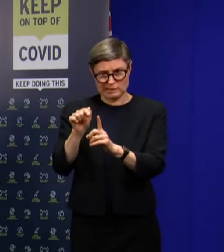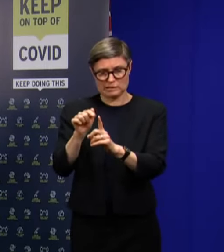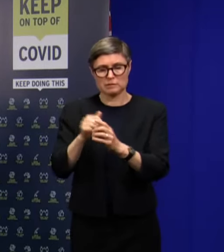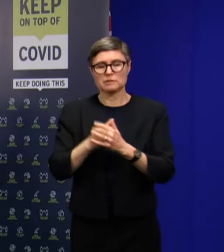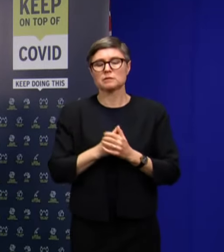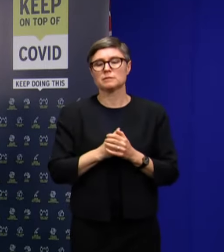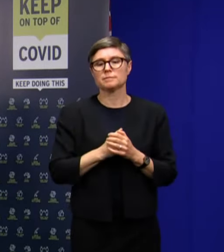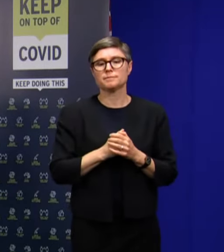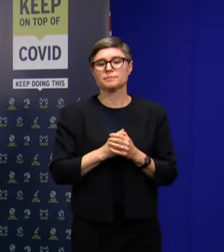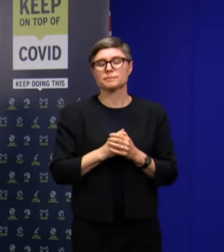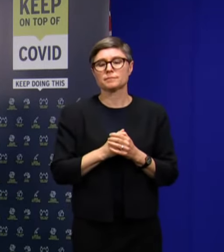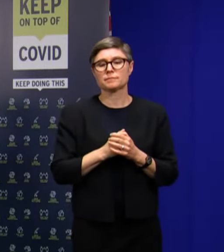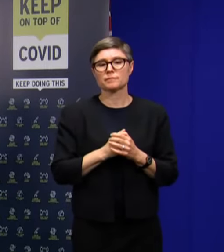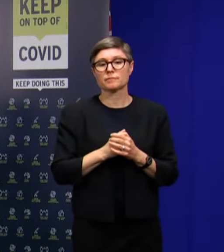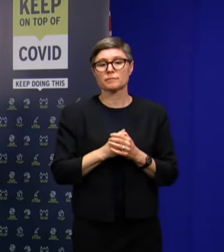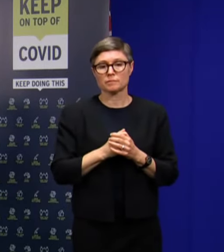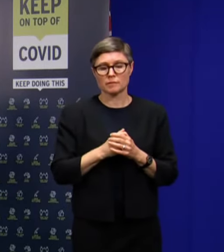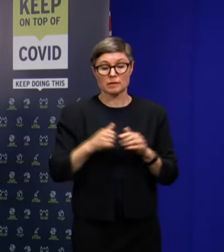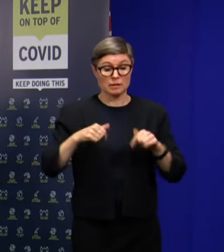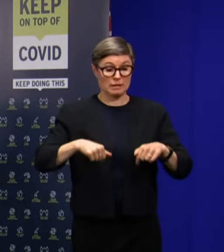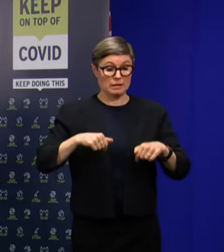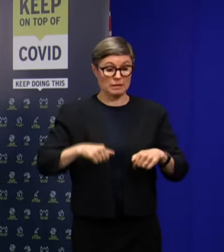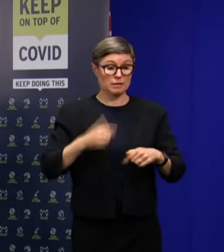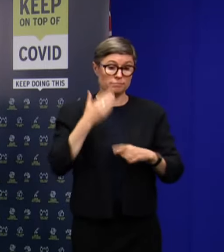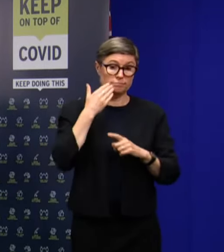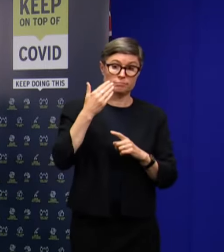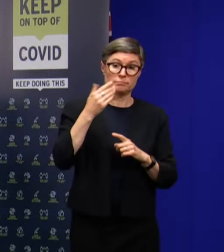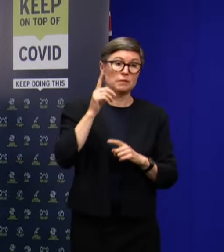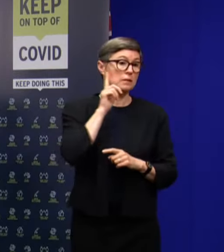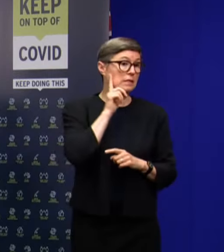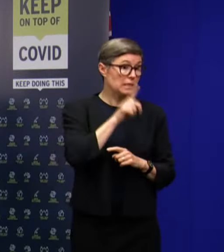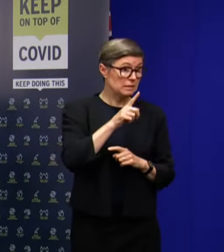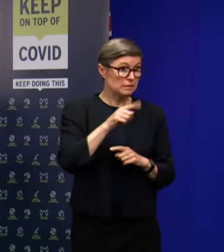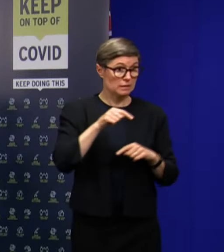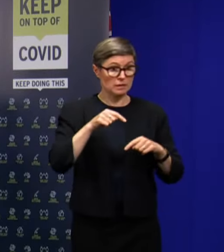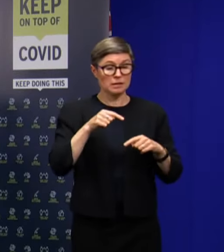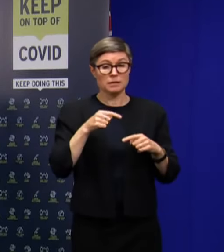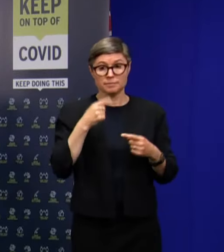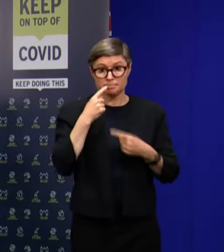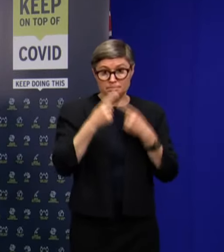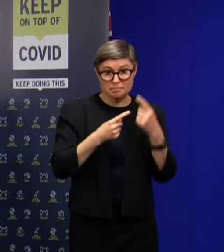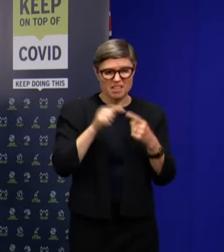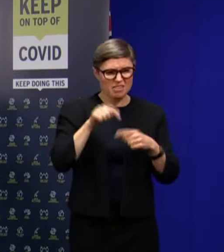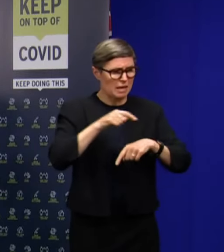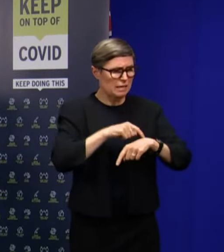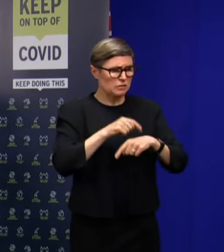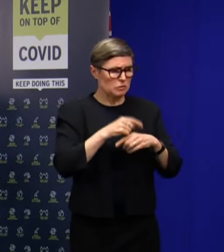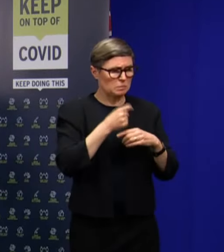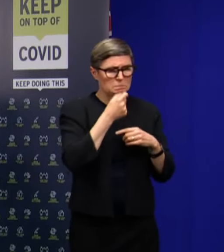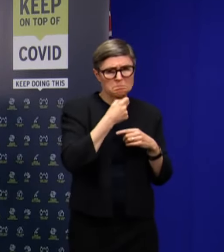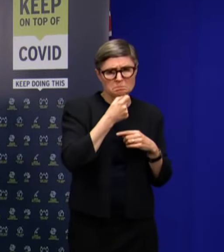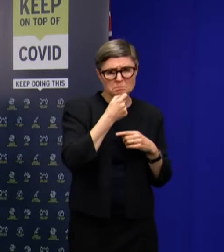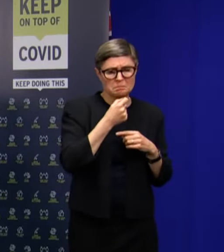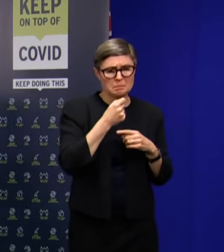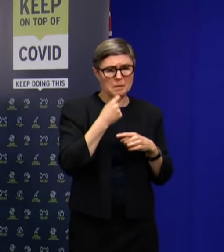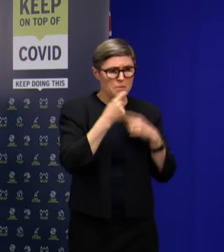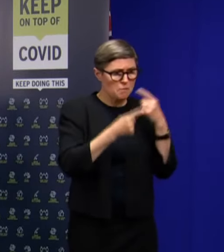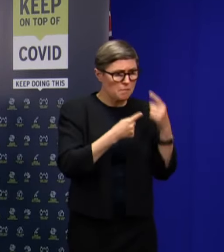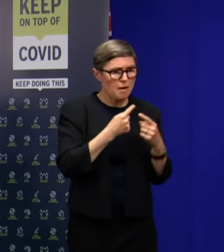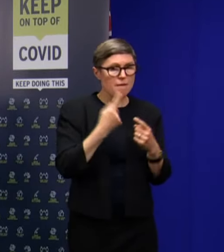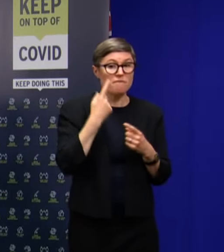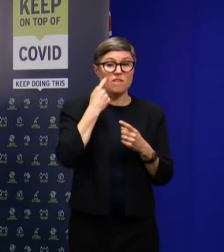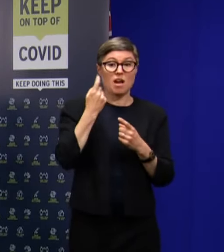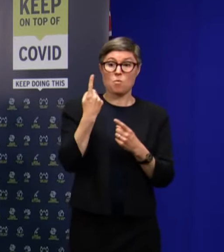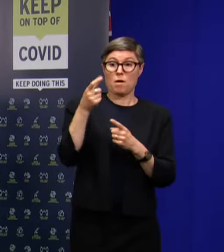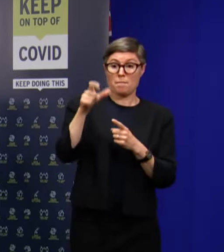when we were here this time yesterday, speaking with you, we had limited information other than the fact of the